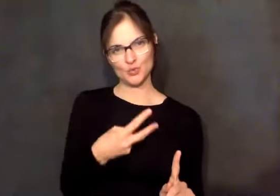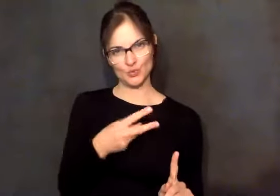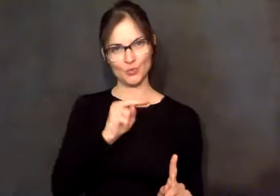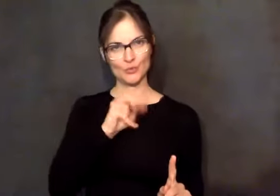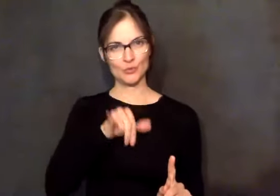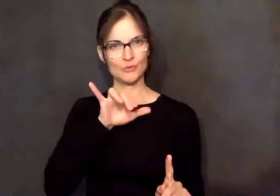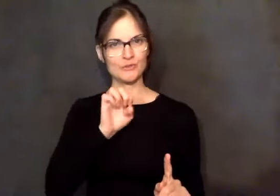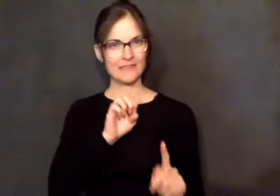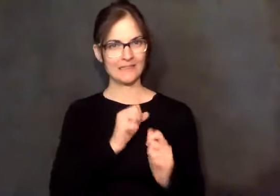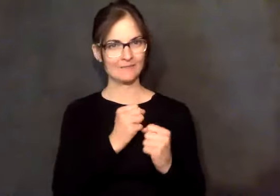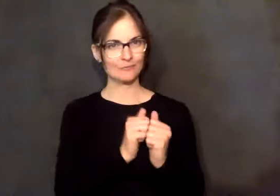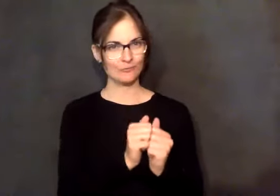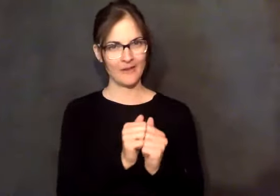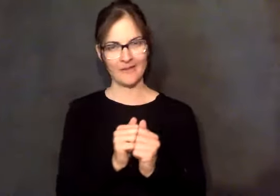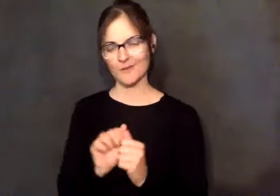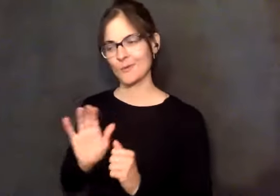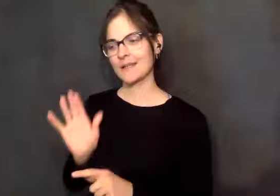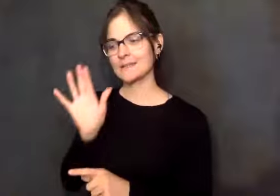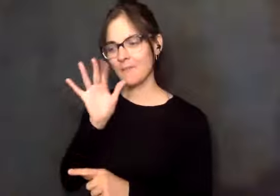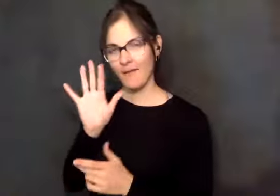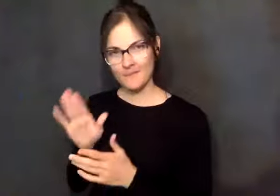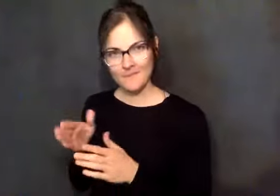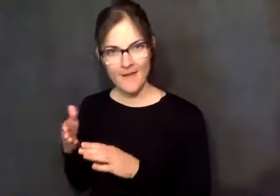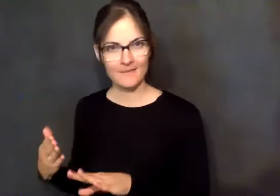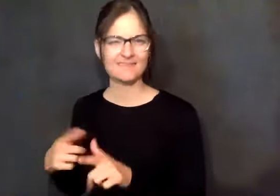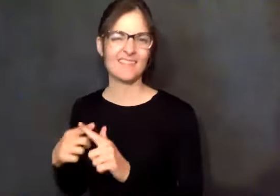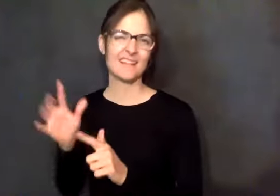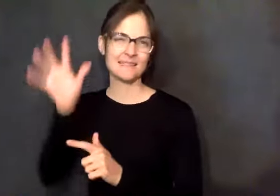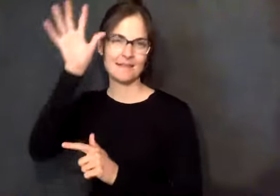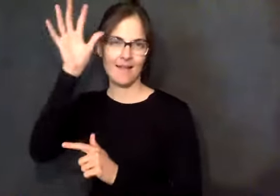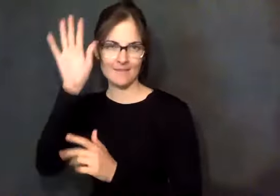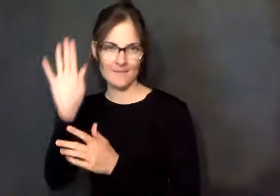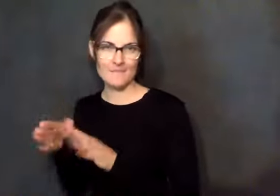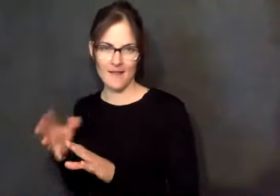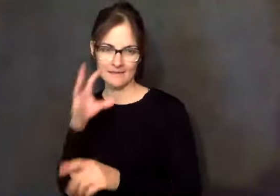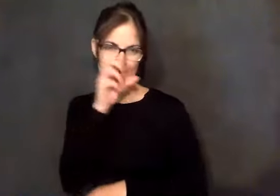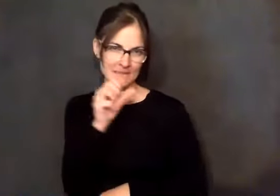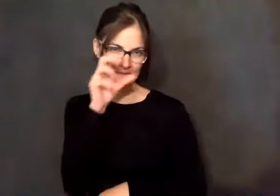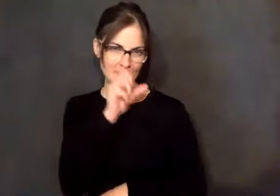you know, he was our son by choice. Sadie and I didn't have any children.